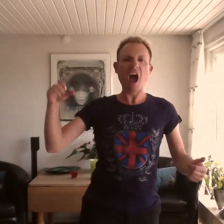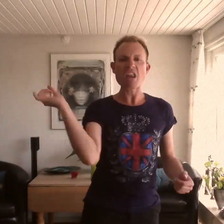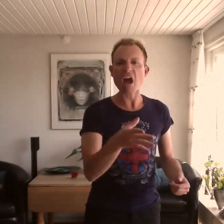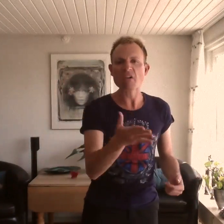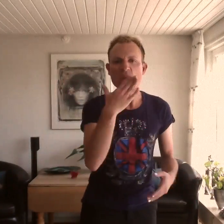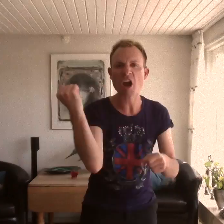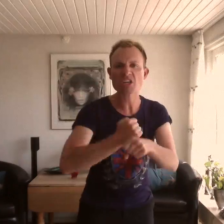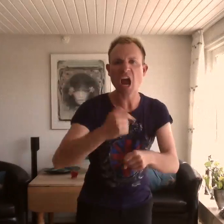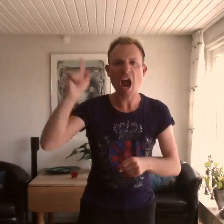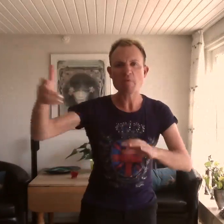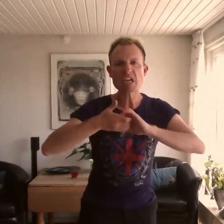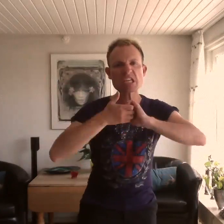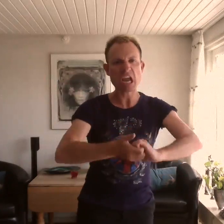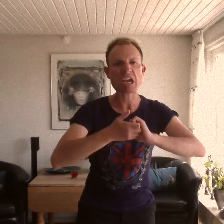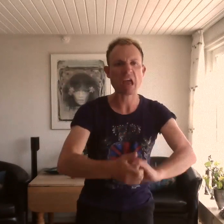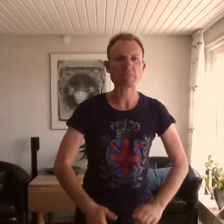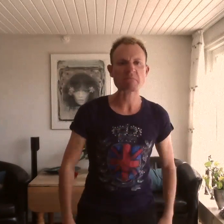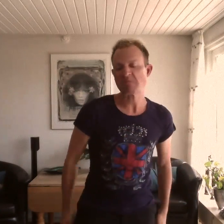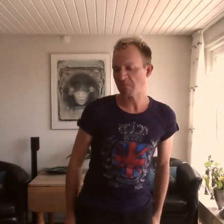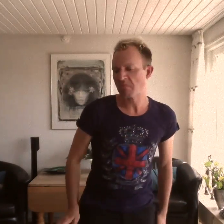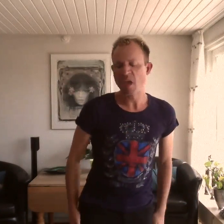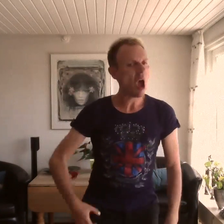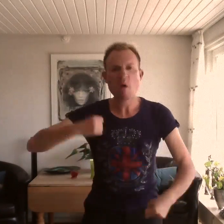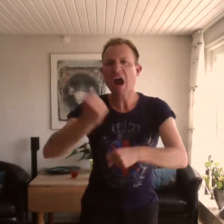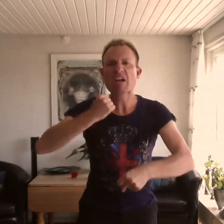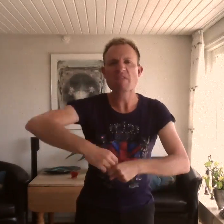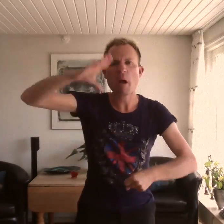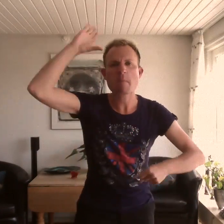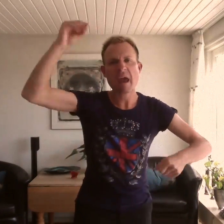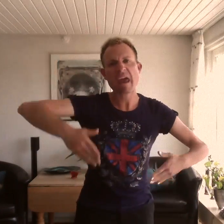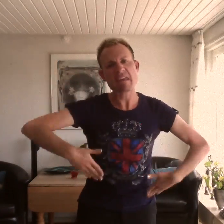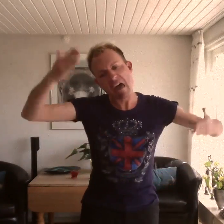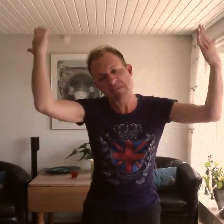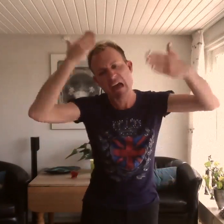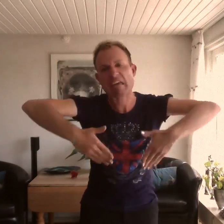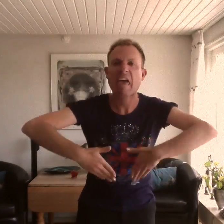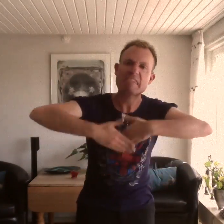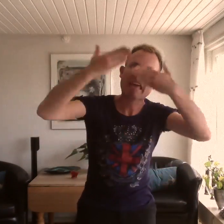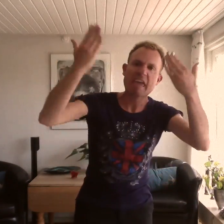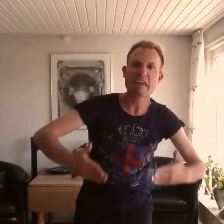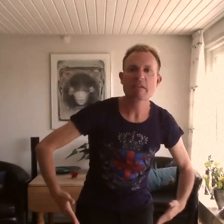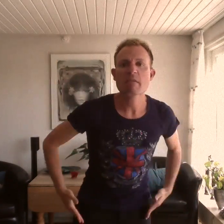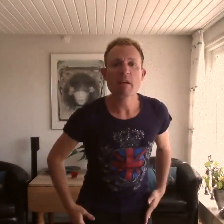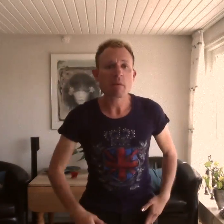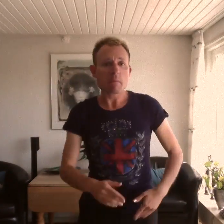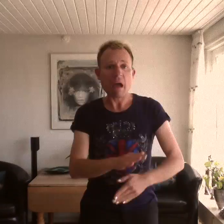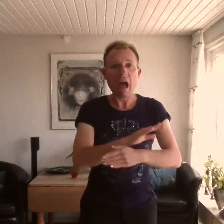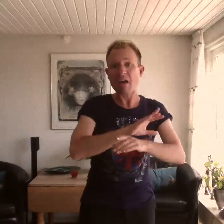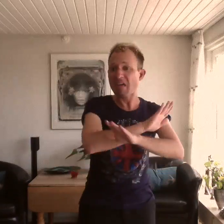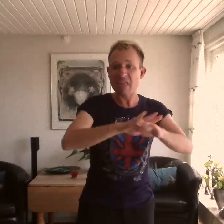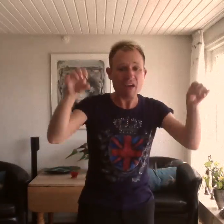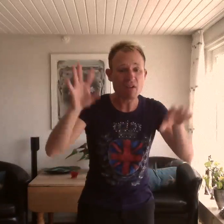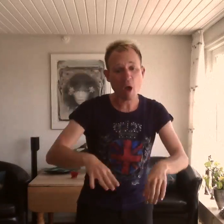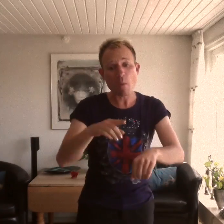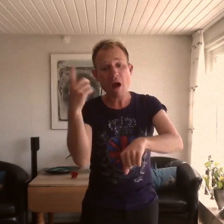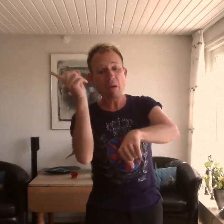I left a good job in the city Workin' for the man every night and day And I never lost a minute